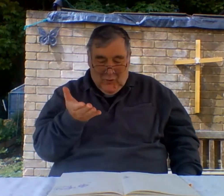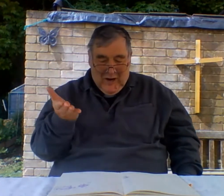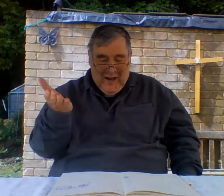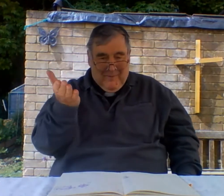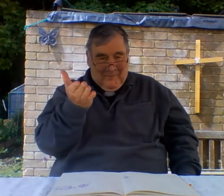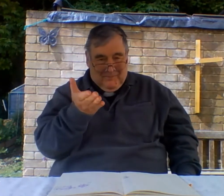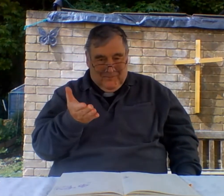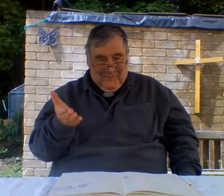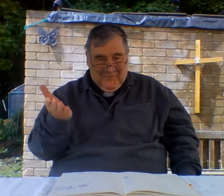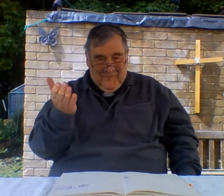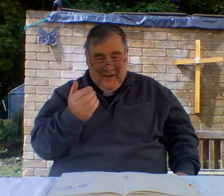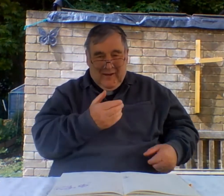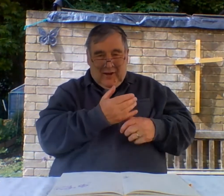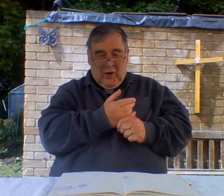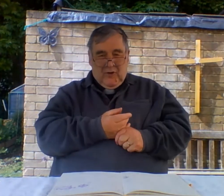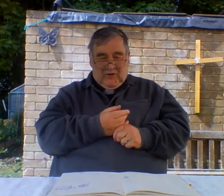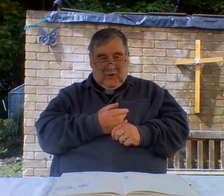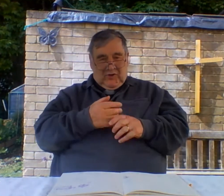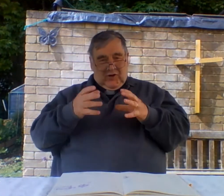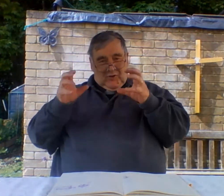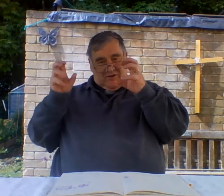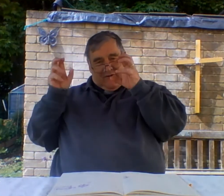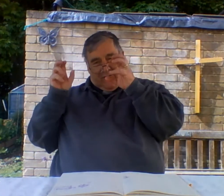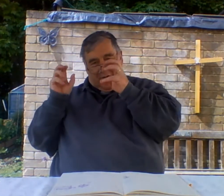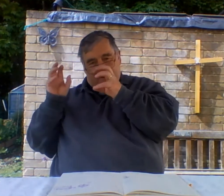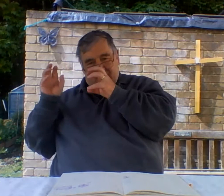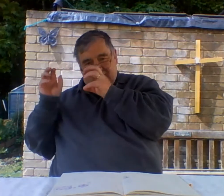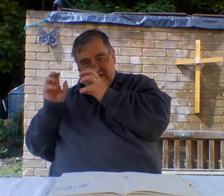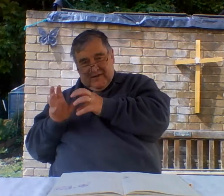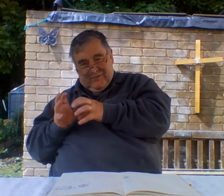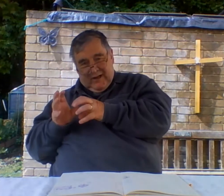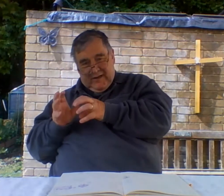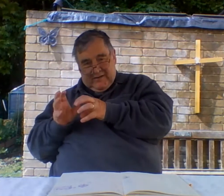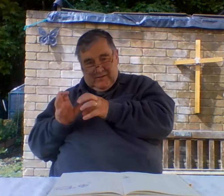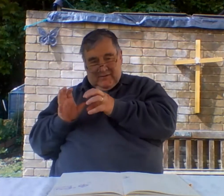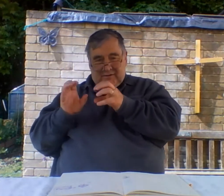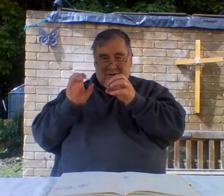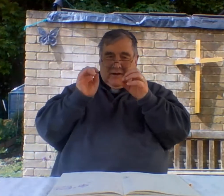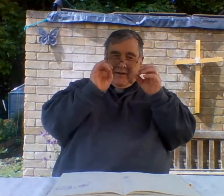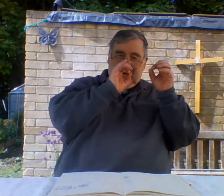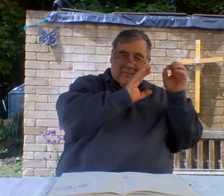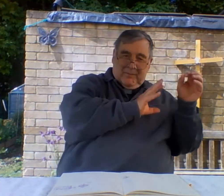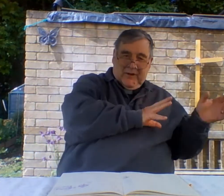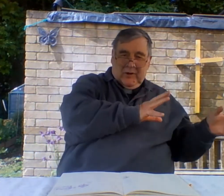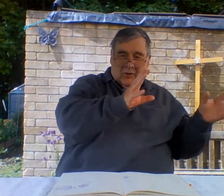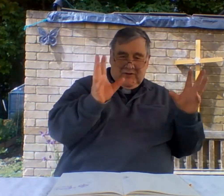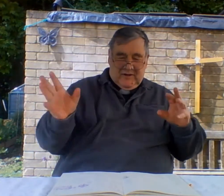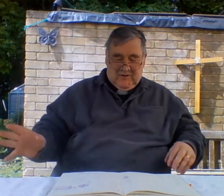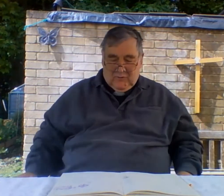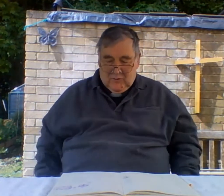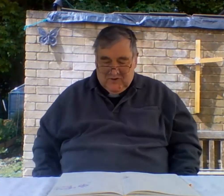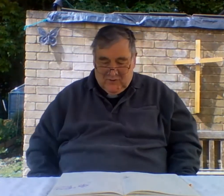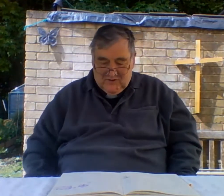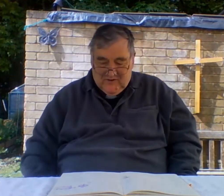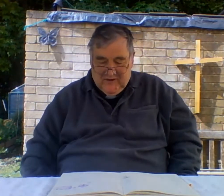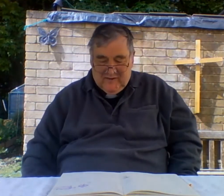where. Hope you got on and of course if you've got those six right they can build into all sorts of things